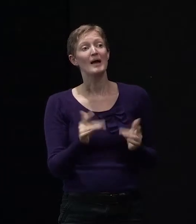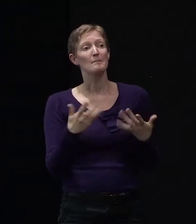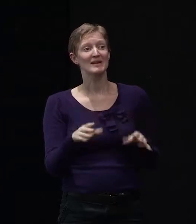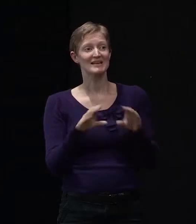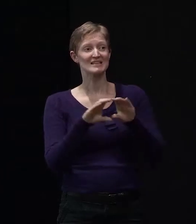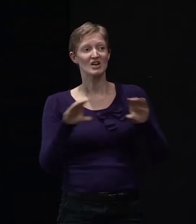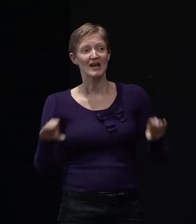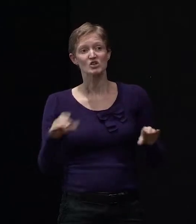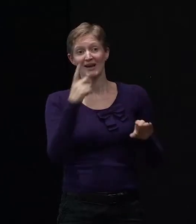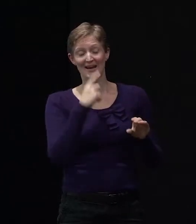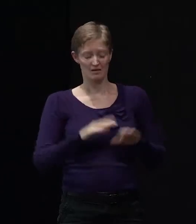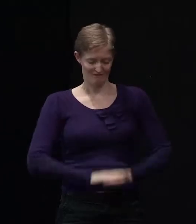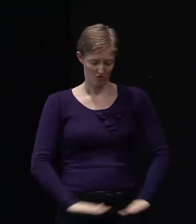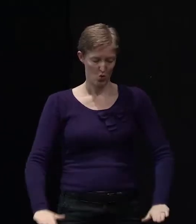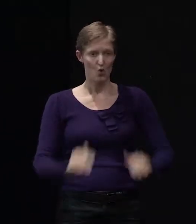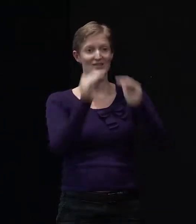is relatively easy to do.